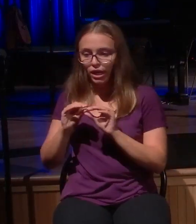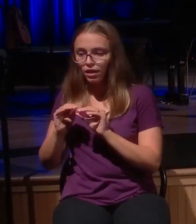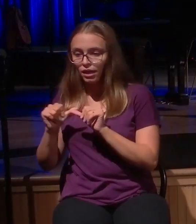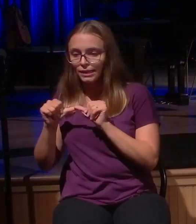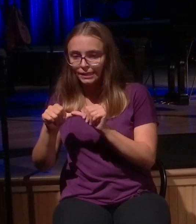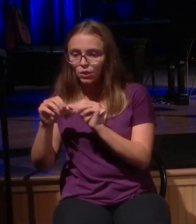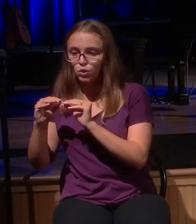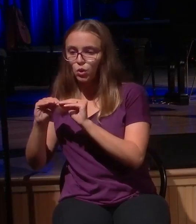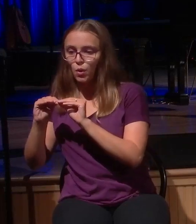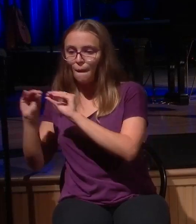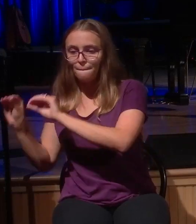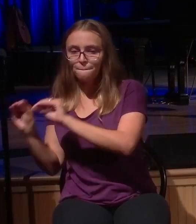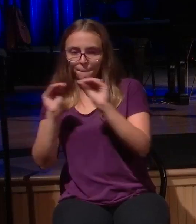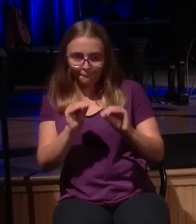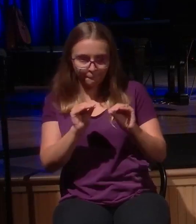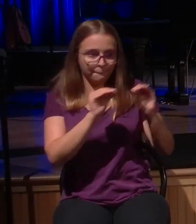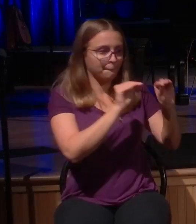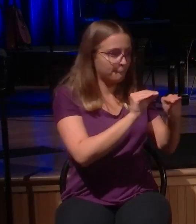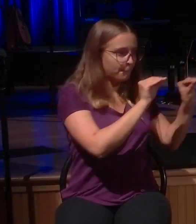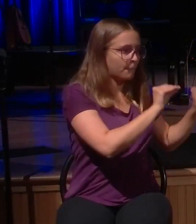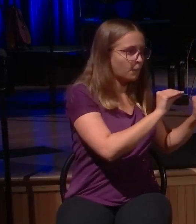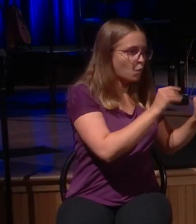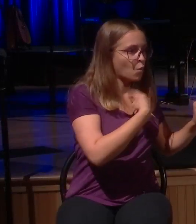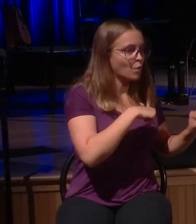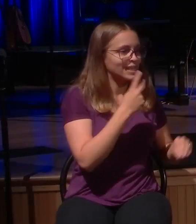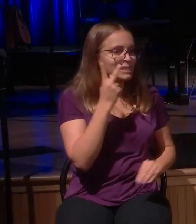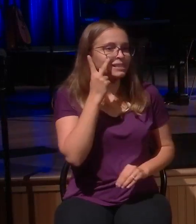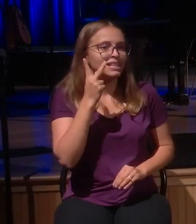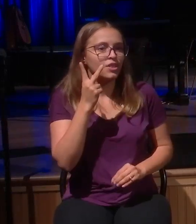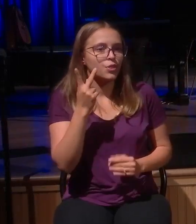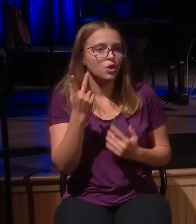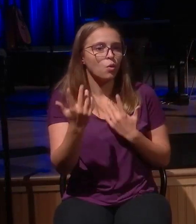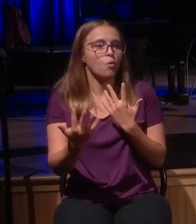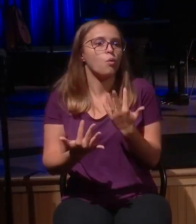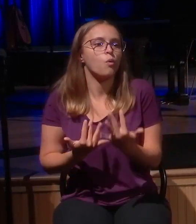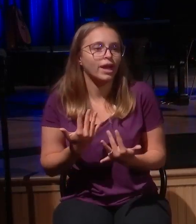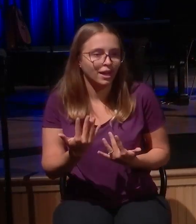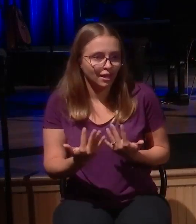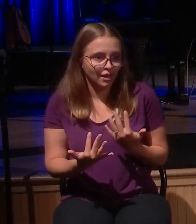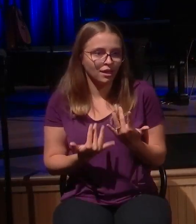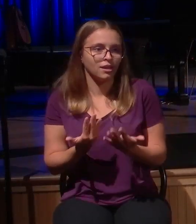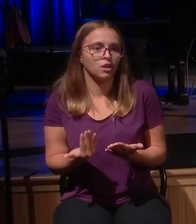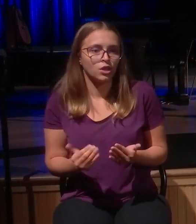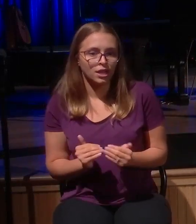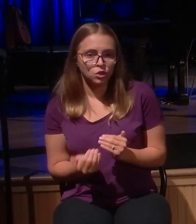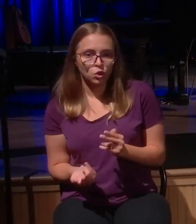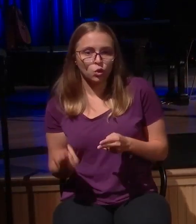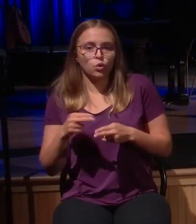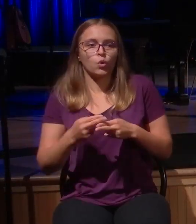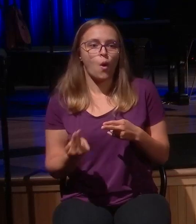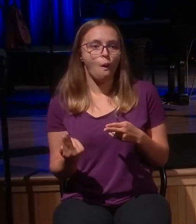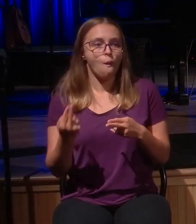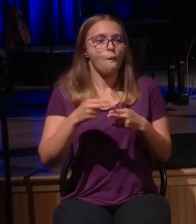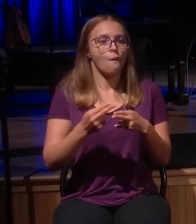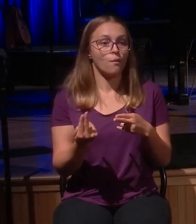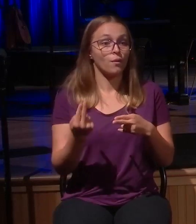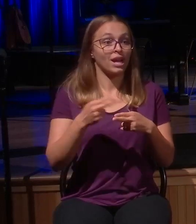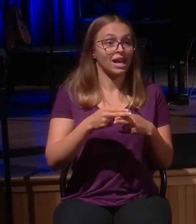growing sense of weight, a sense in which things are, the values are getting higher,